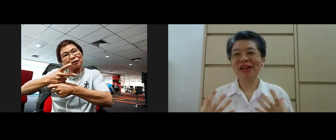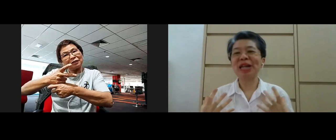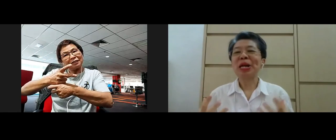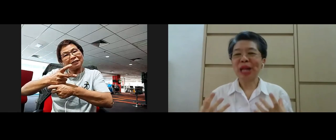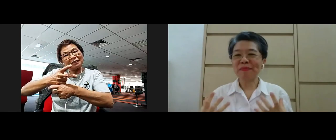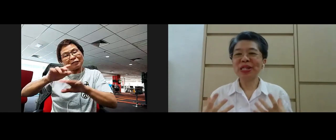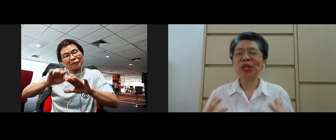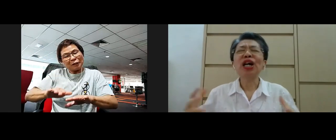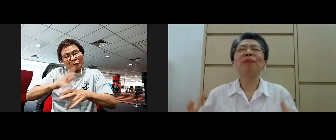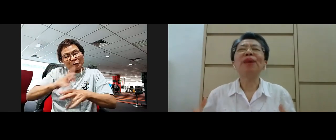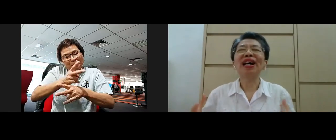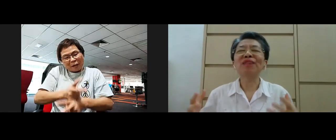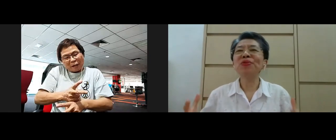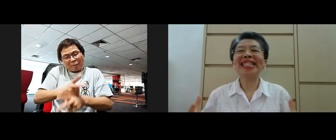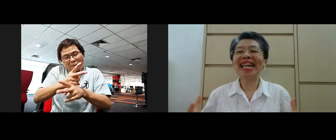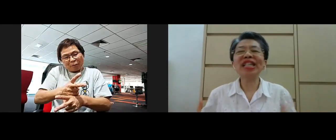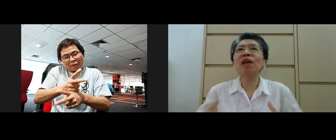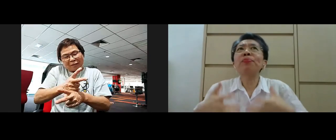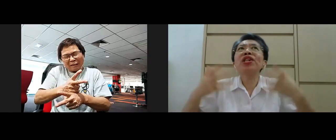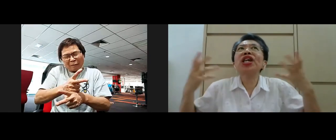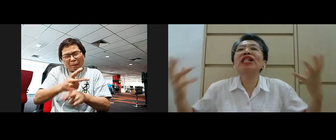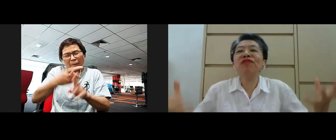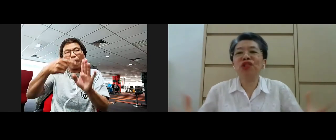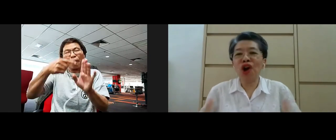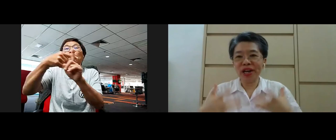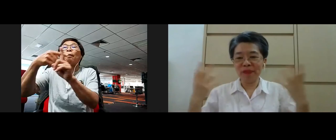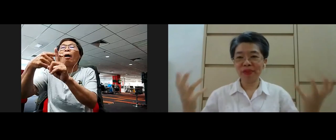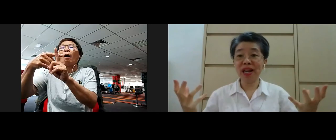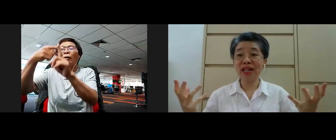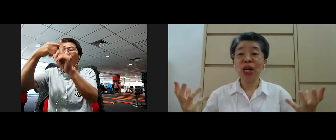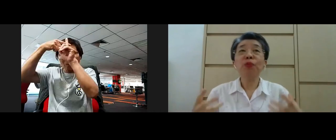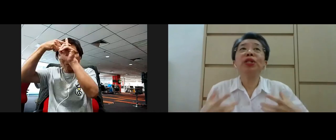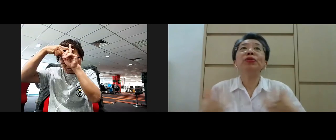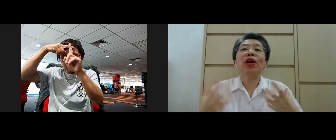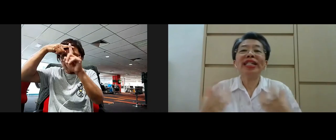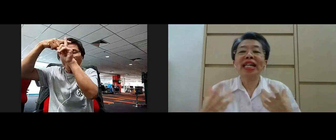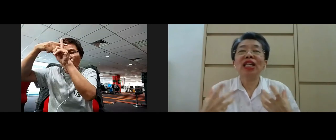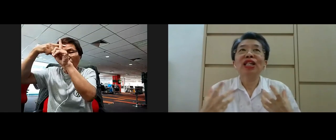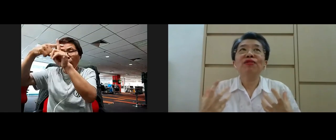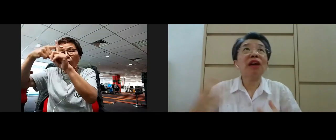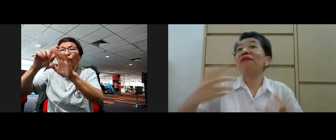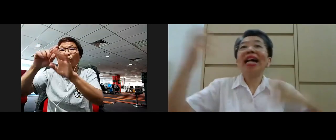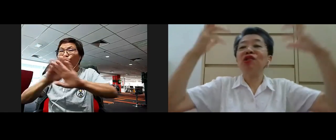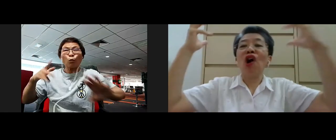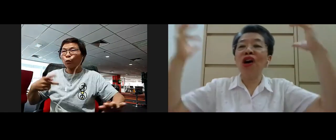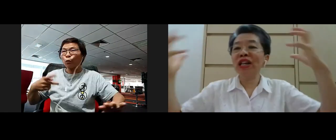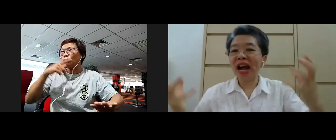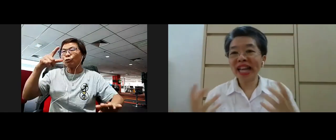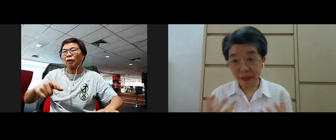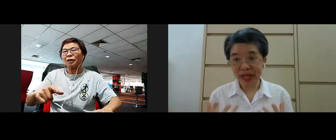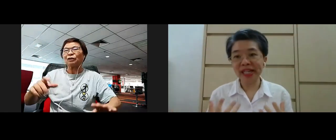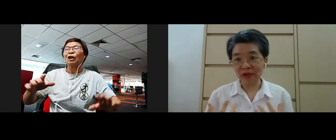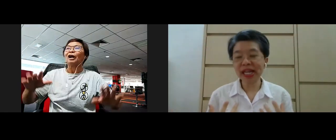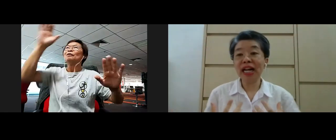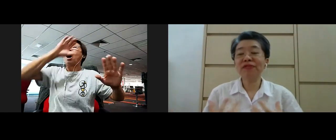right that means modita is appreciative joy yeah we do not need to like find joy